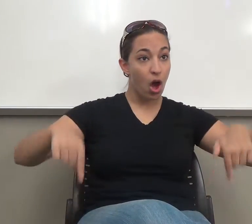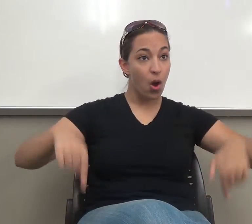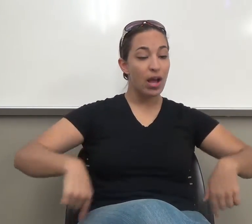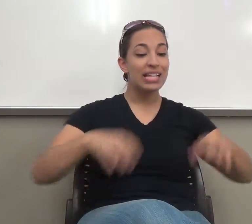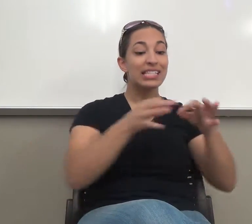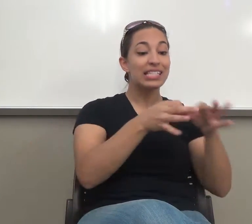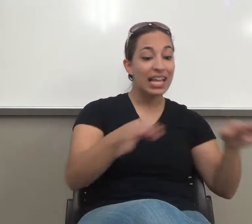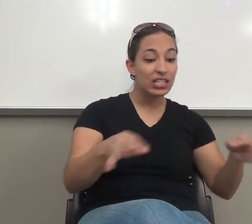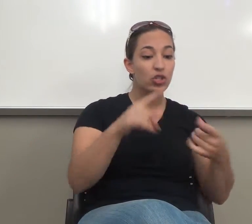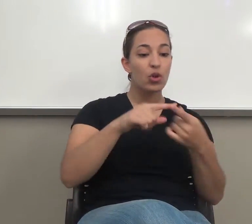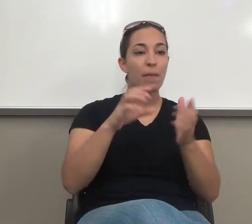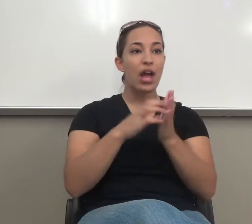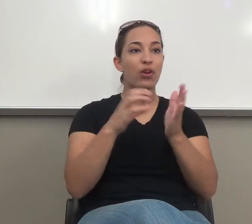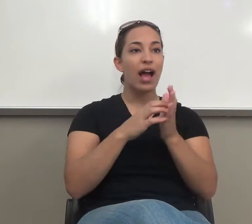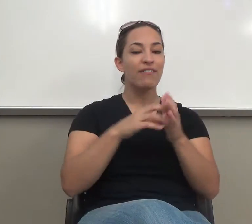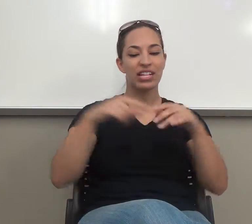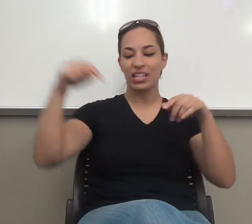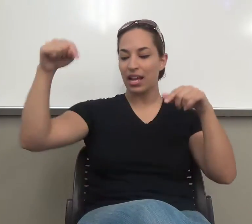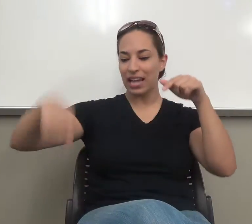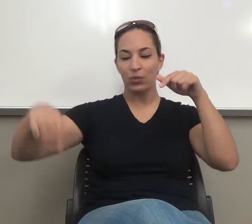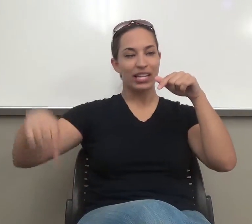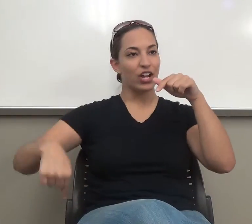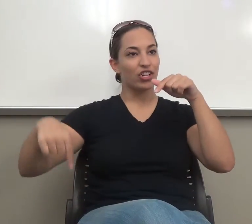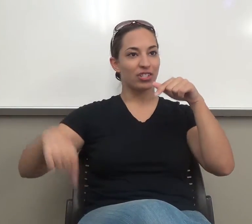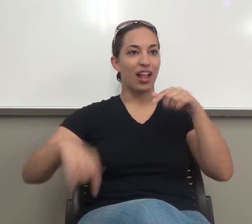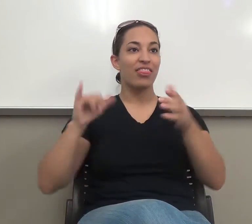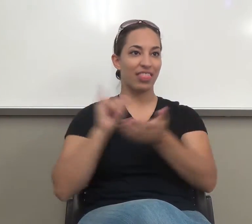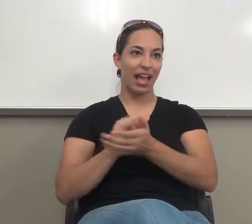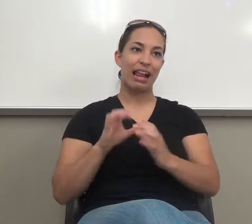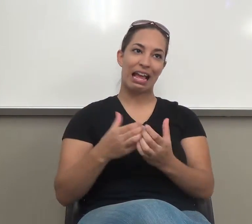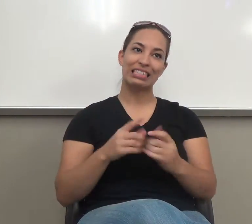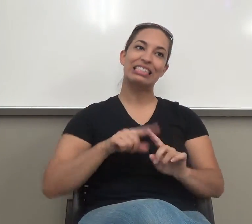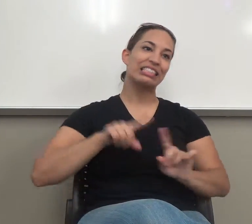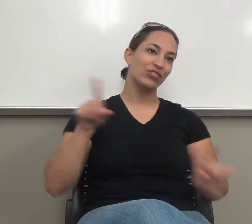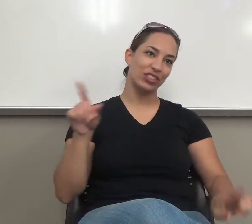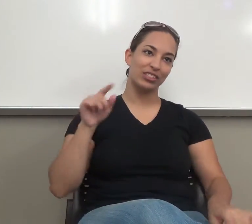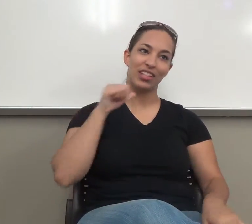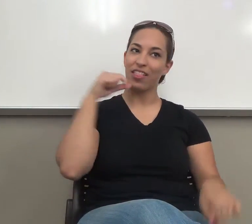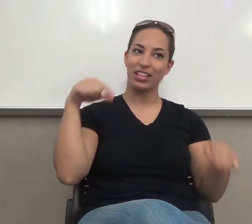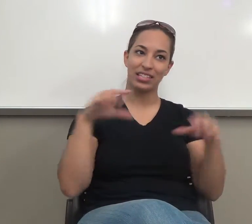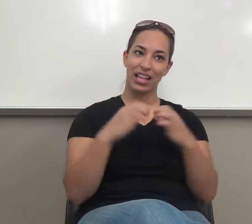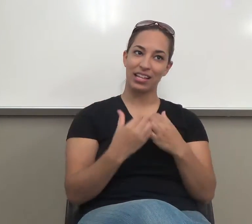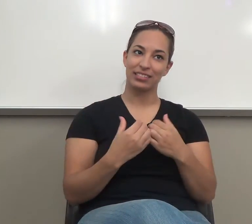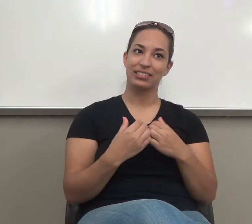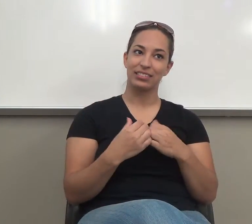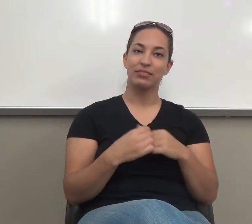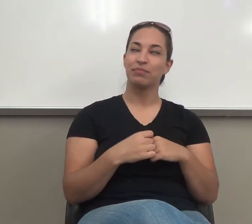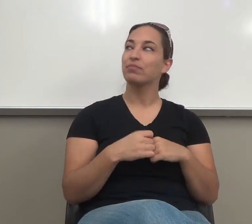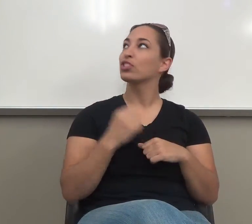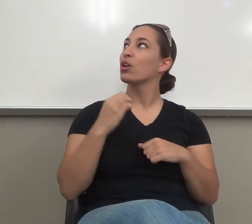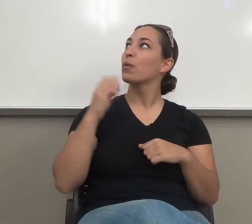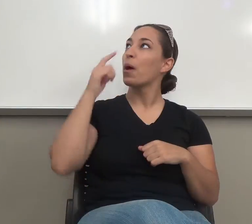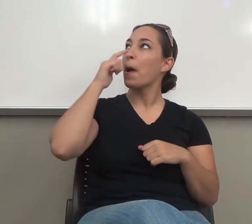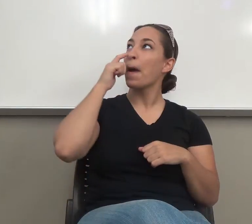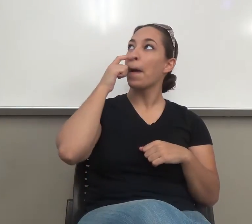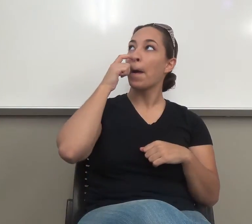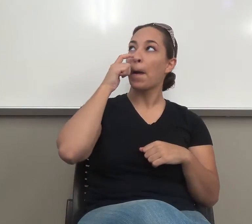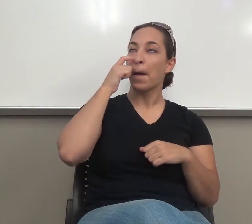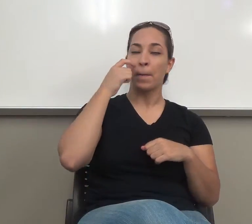you know, those titles of those books are kind of an interesting summary of what the classes are. The Classical Logos, which some of you took,